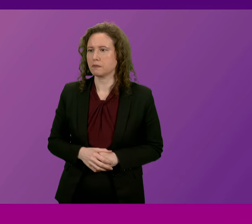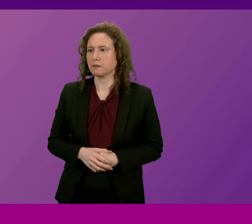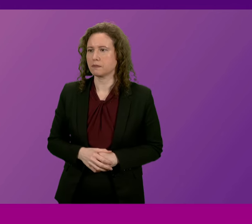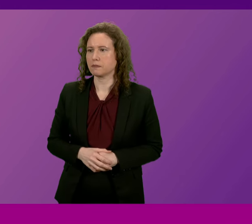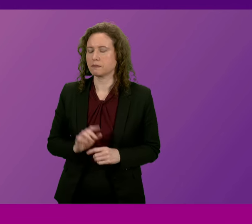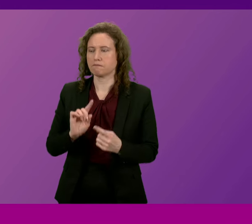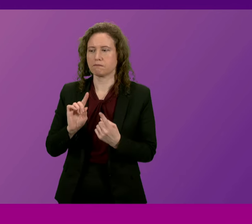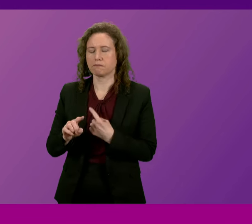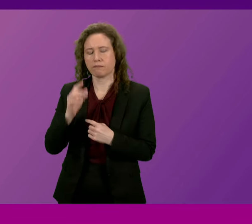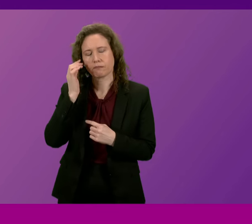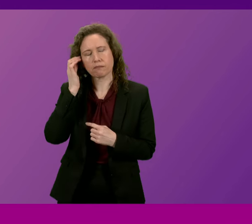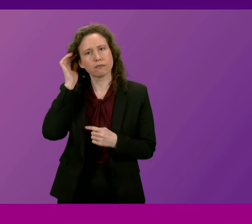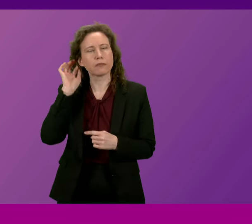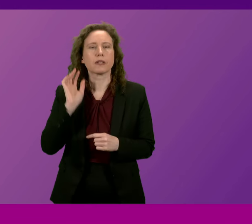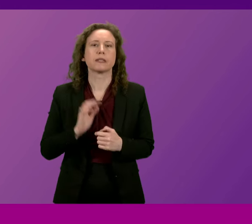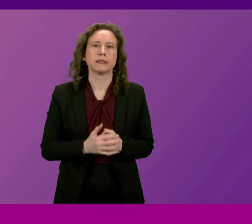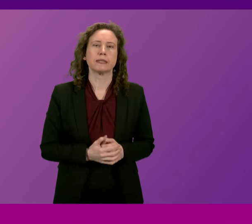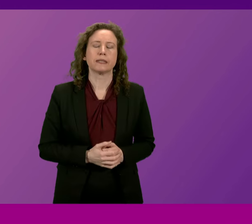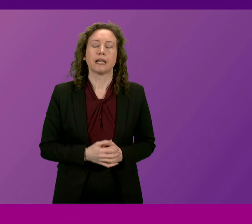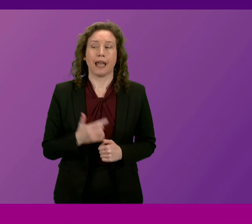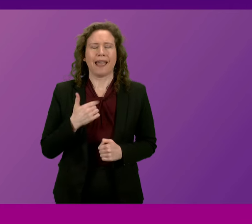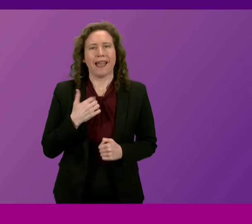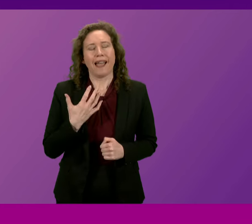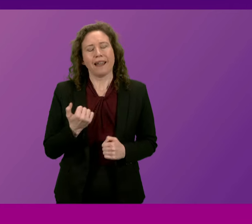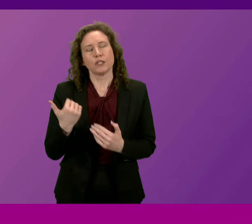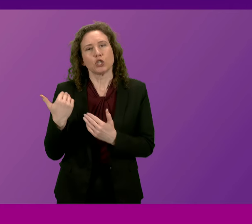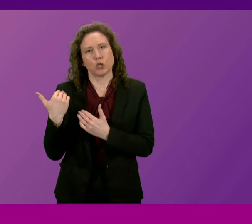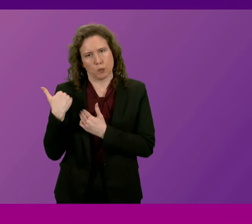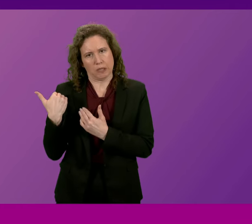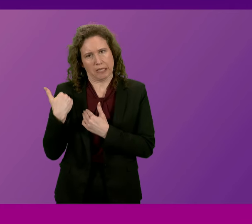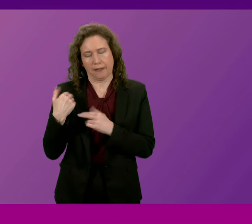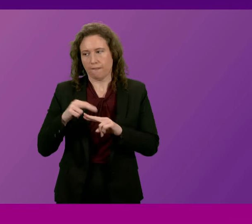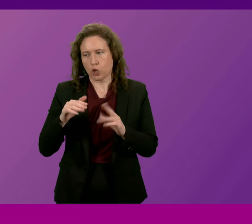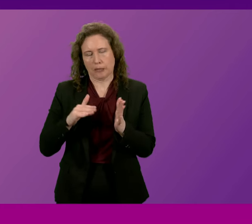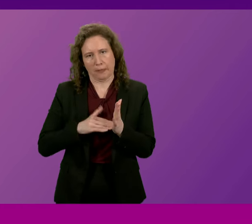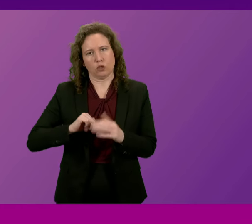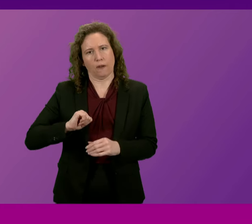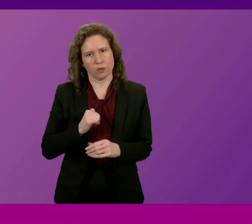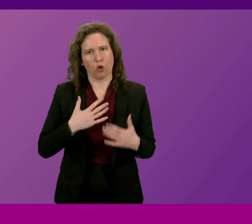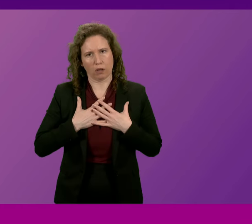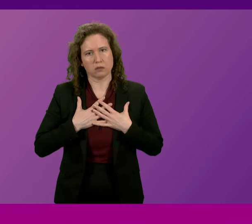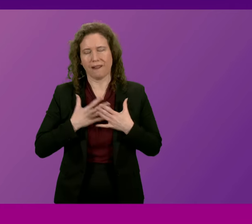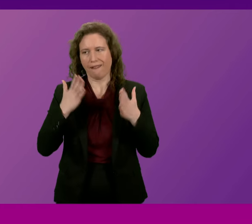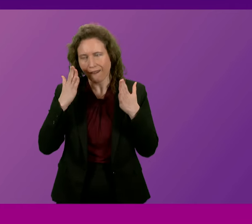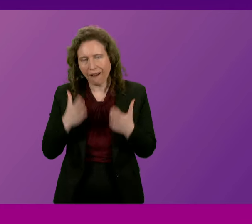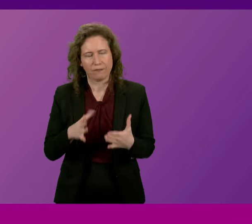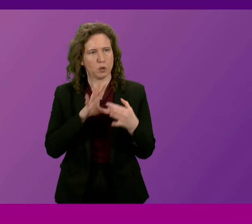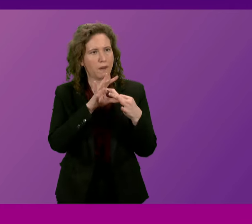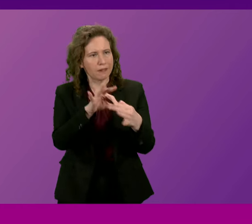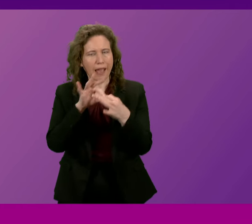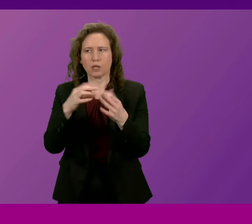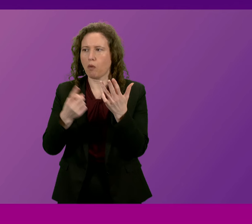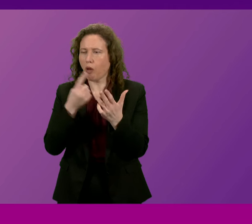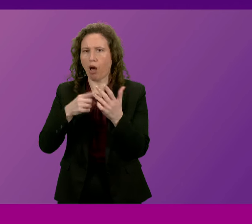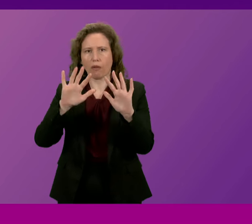President Officer, I have a duty as First Minister of Scotland to engage with other